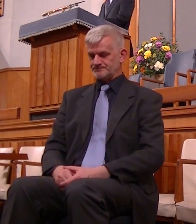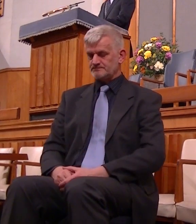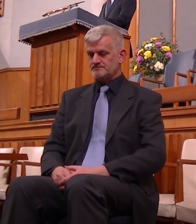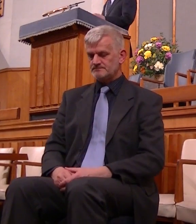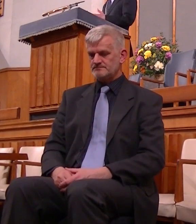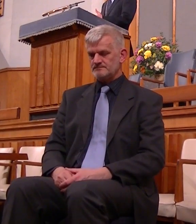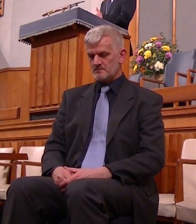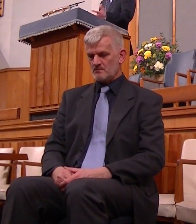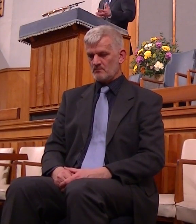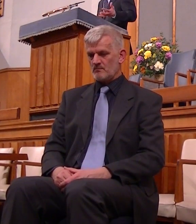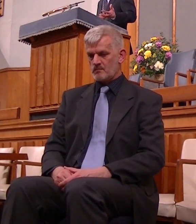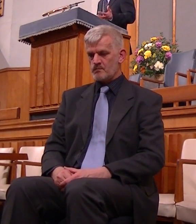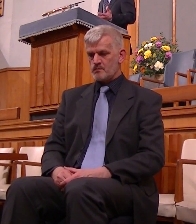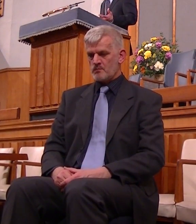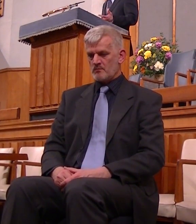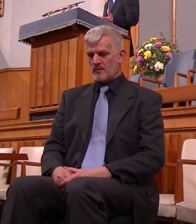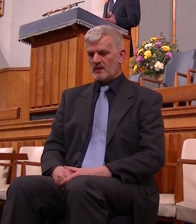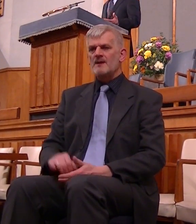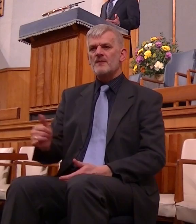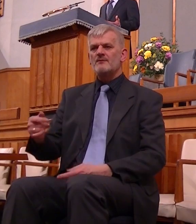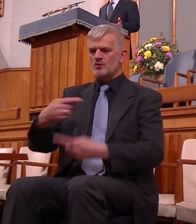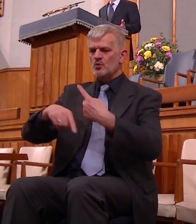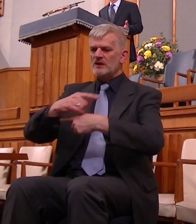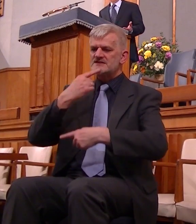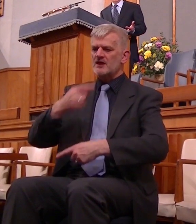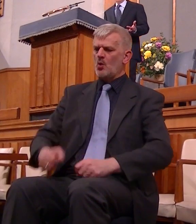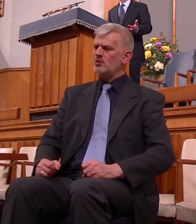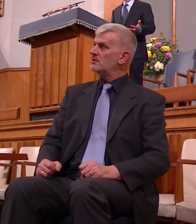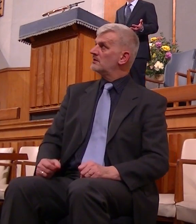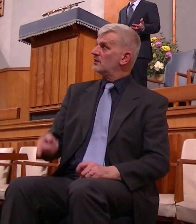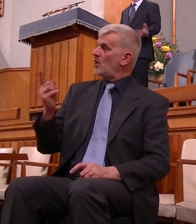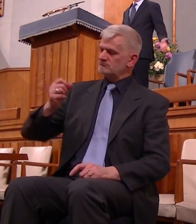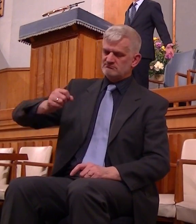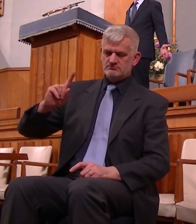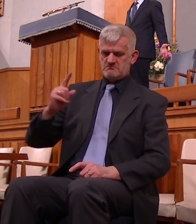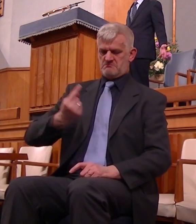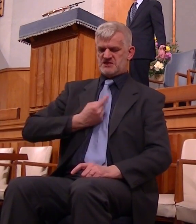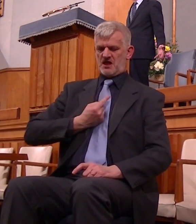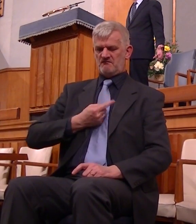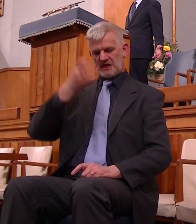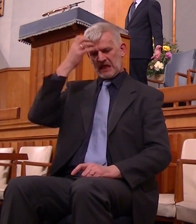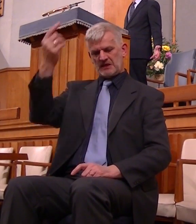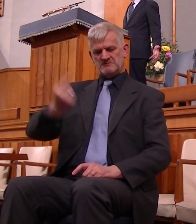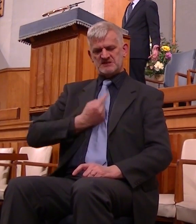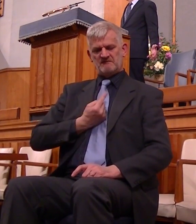it is as though we say I am my own God and I am sovereign